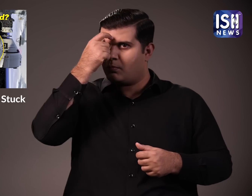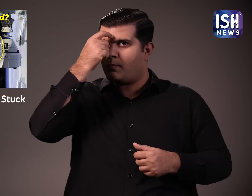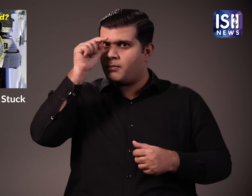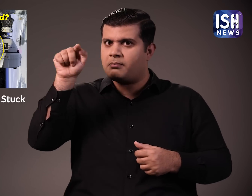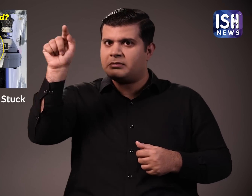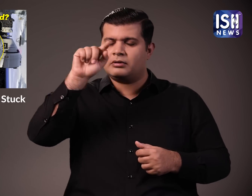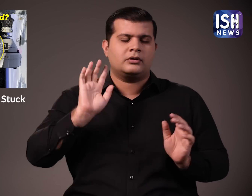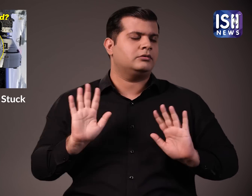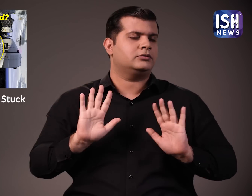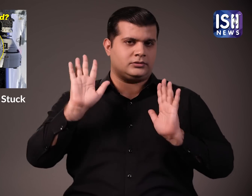on to solve it.